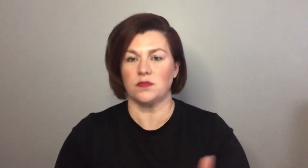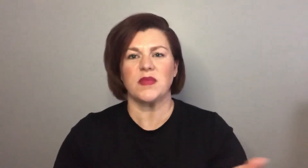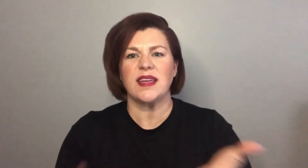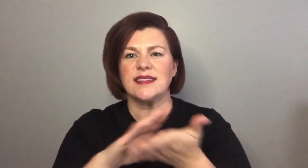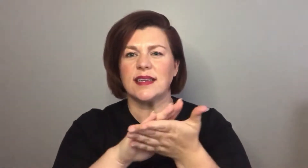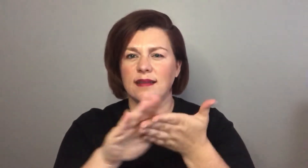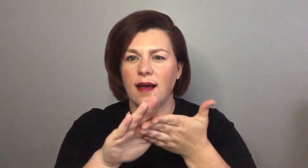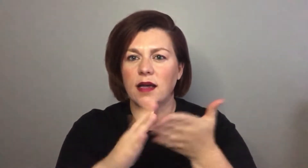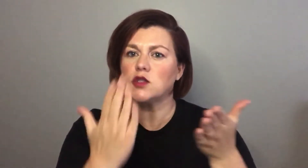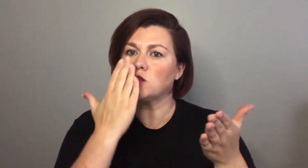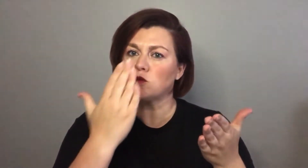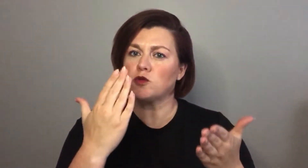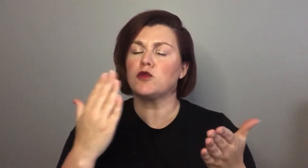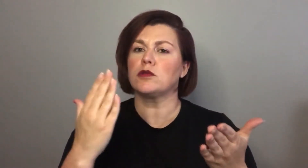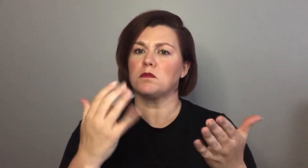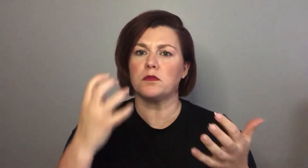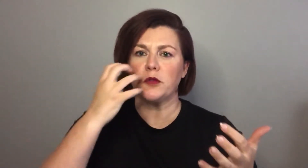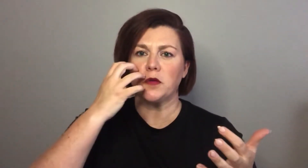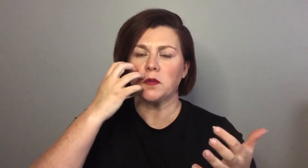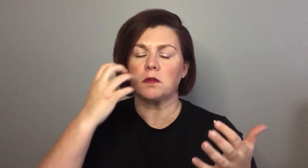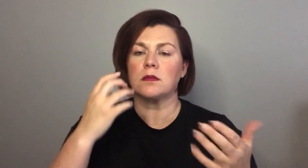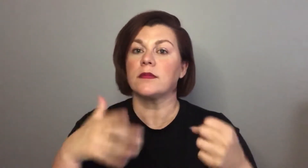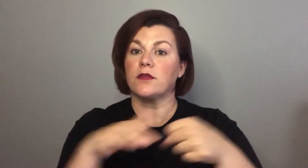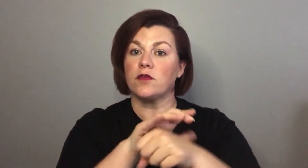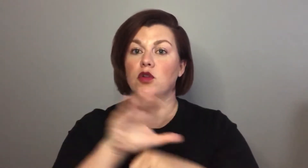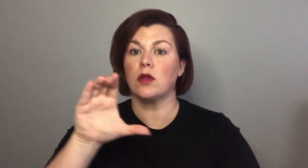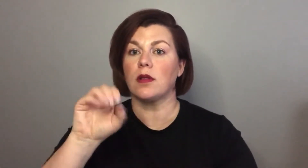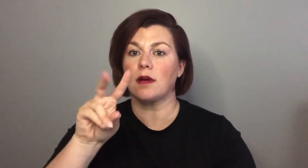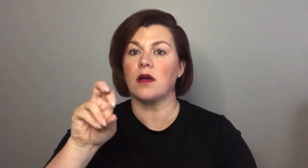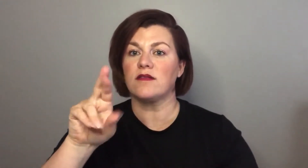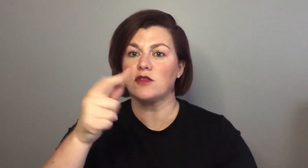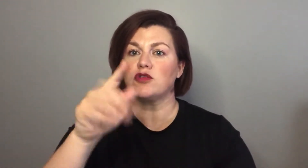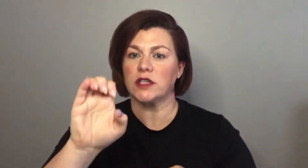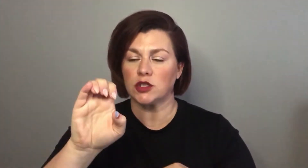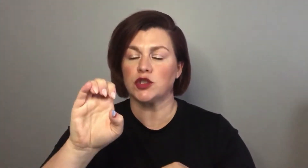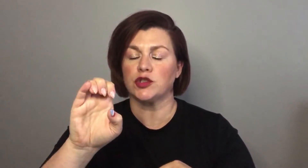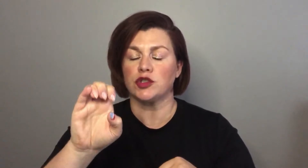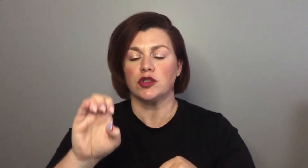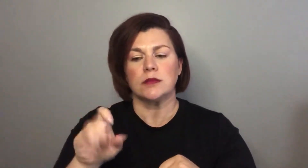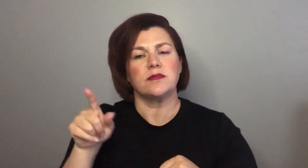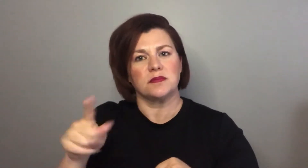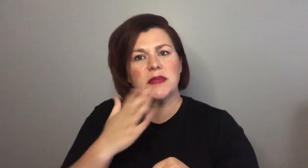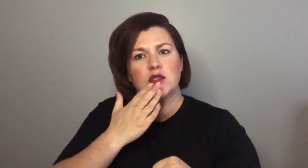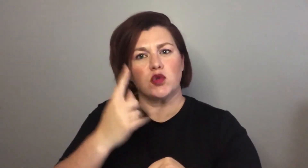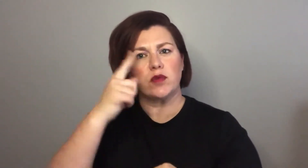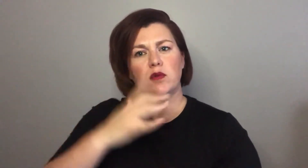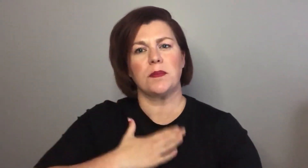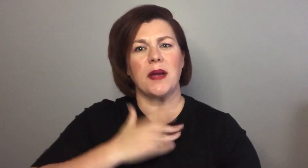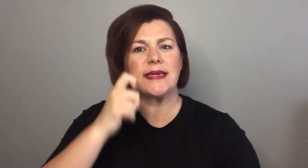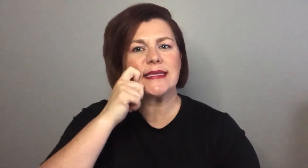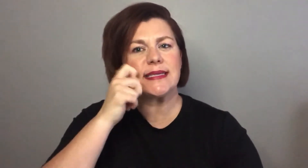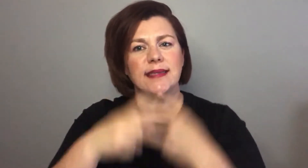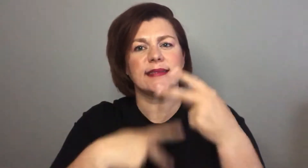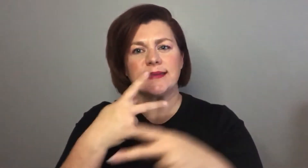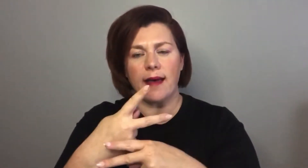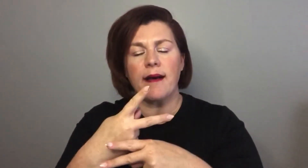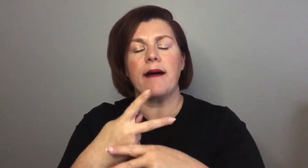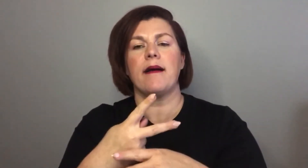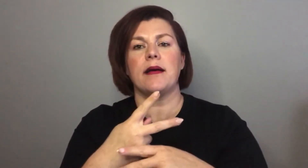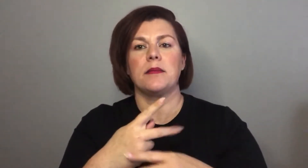so you can see it's a nice good full coverage foundation um it's good for